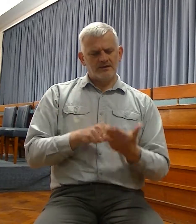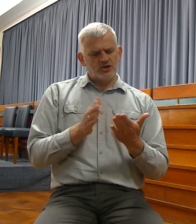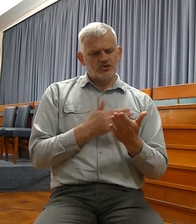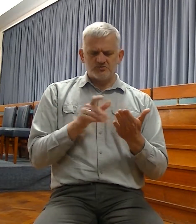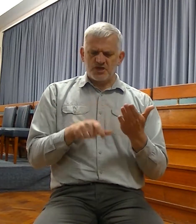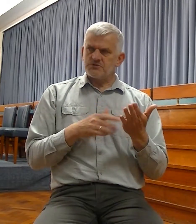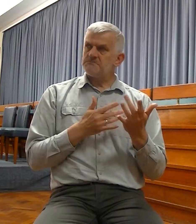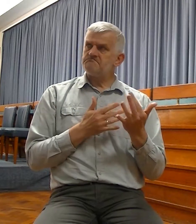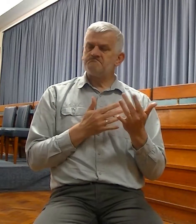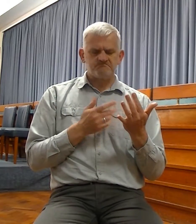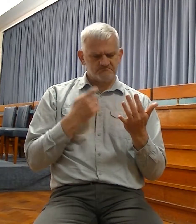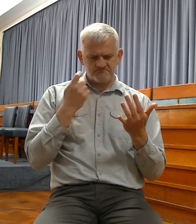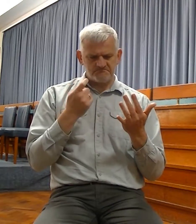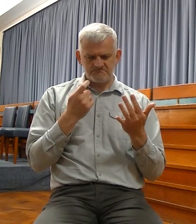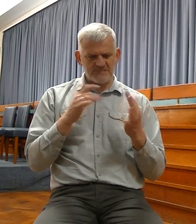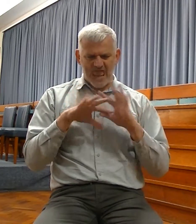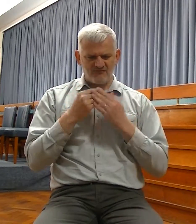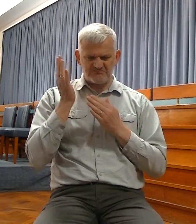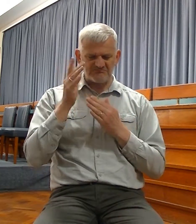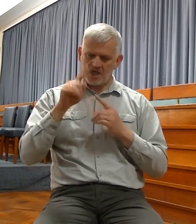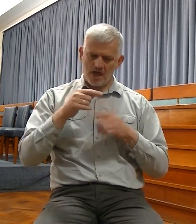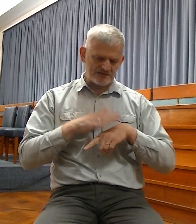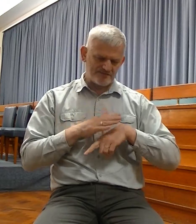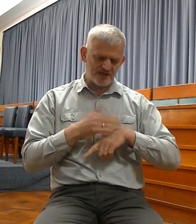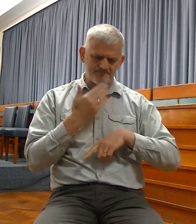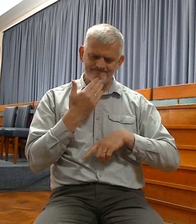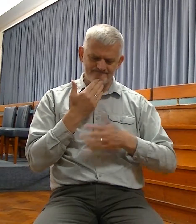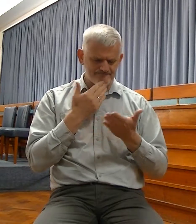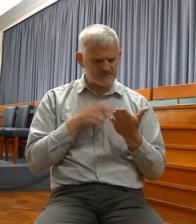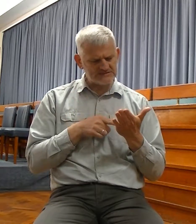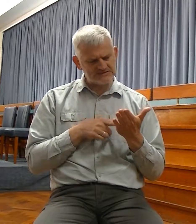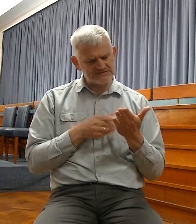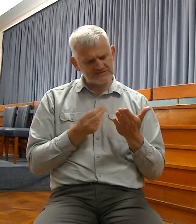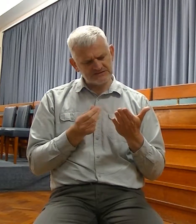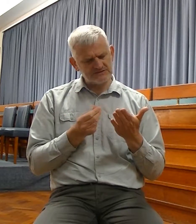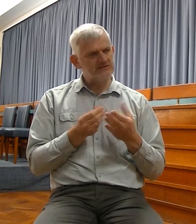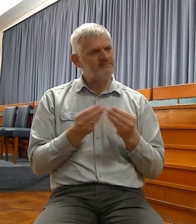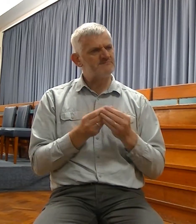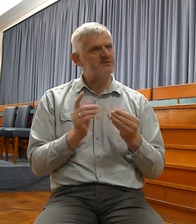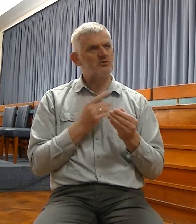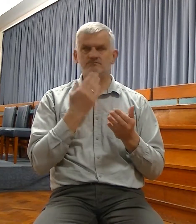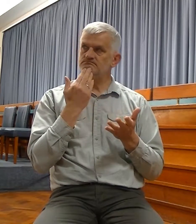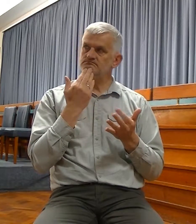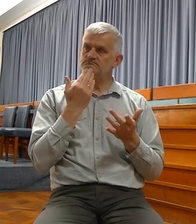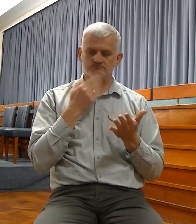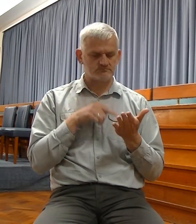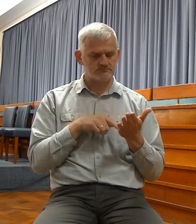can't do everything I was going to do, I'm going to overtake 1 or 2, and come down to chapter 30.